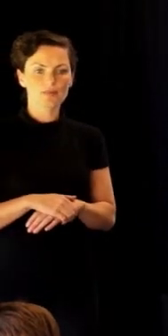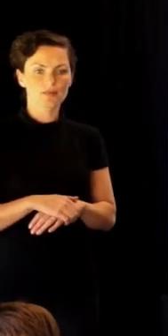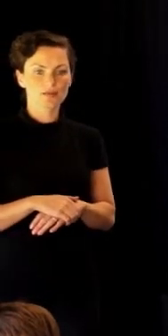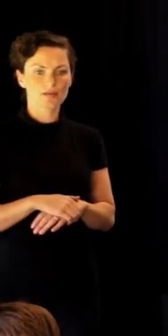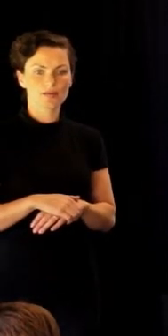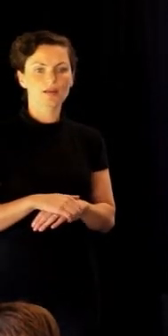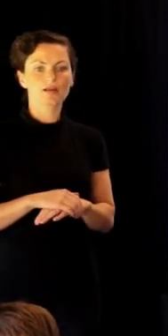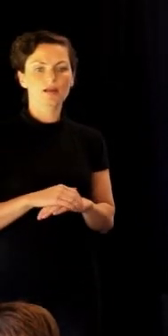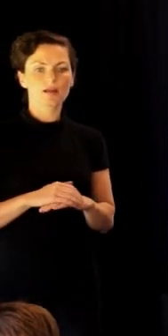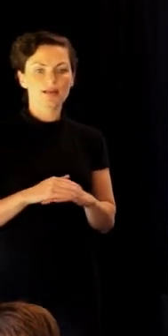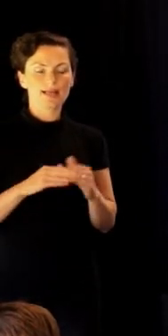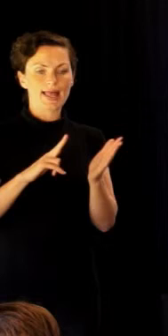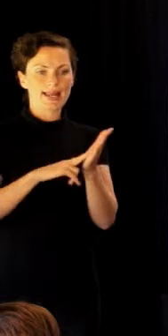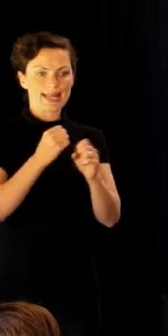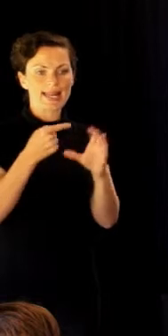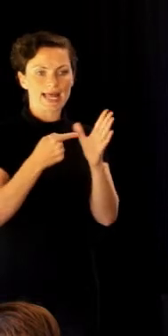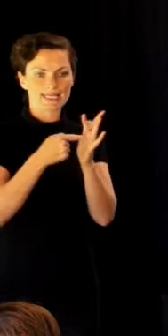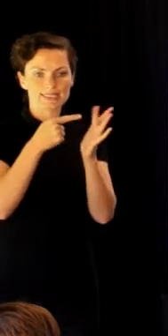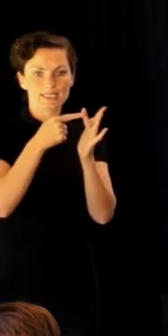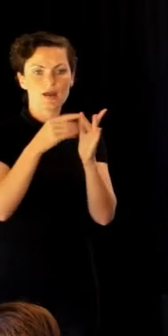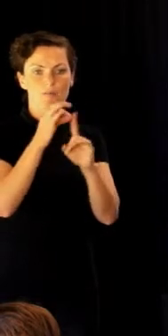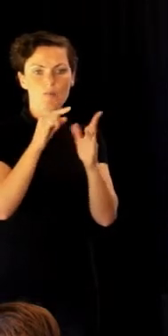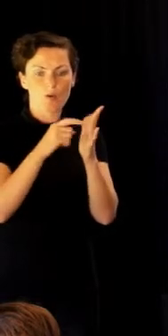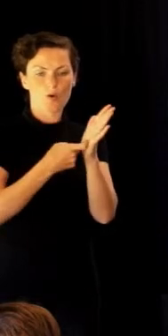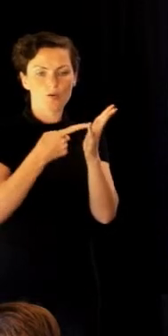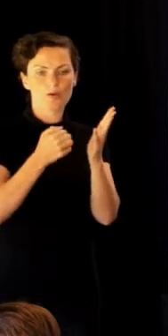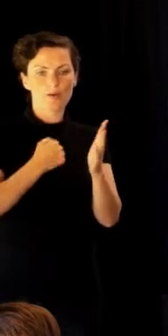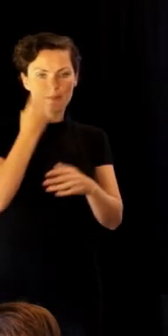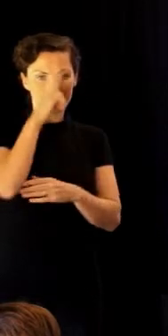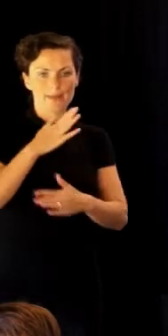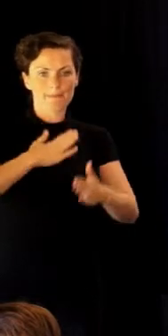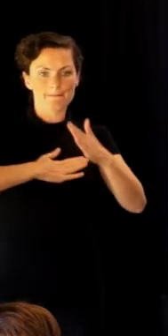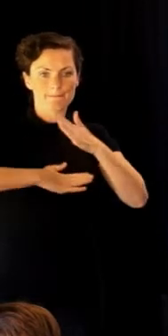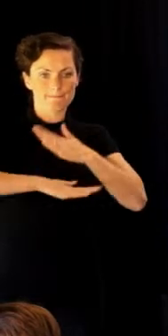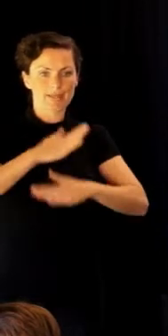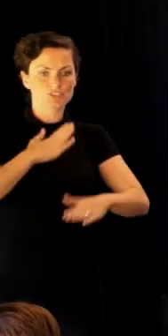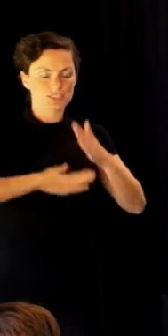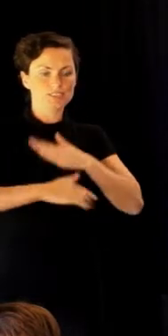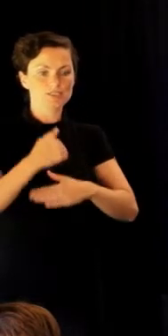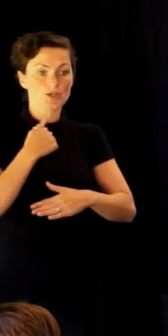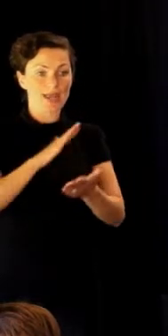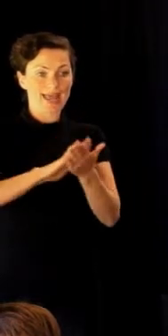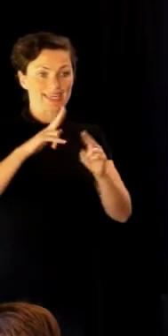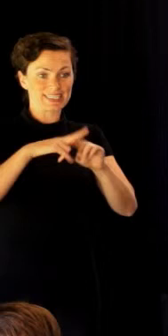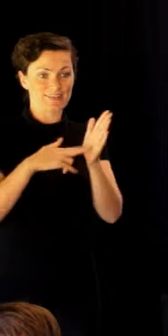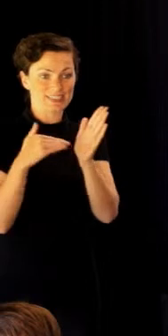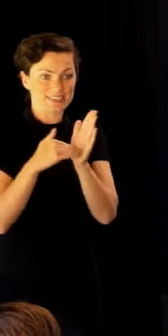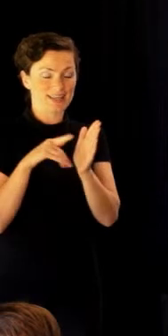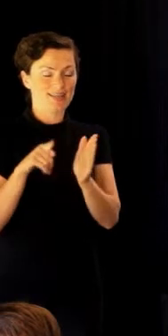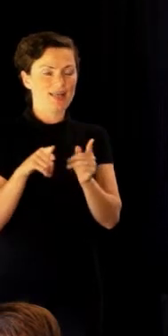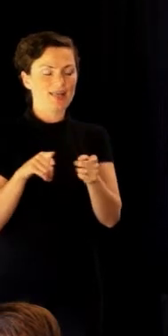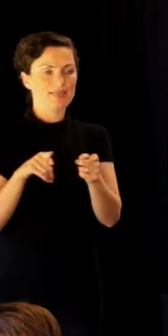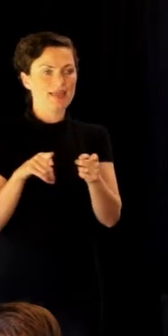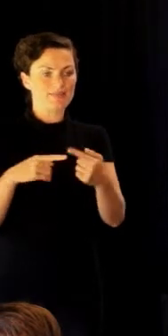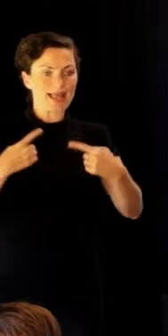Hi there, my name is Patience Sterling. So just to carry on from Belinda, HFNZ have allowed space for